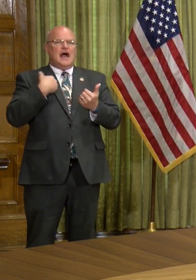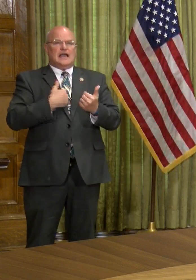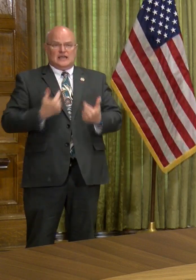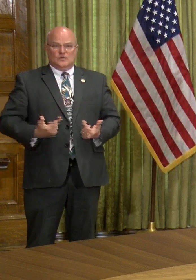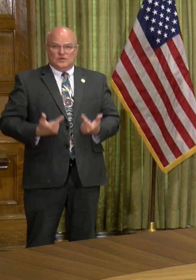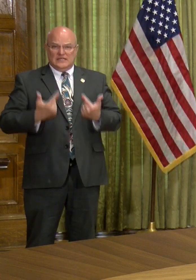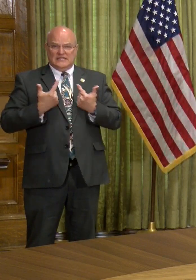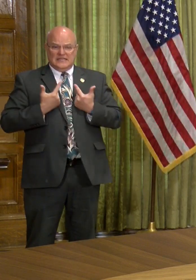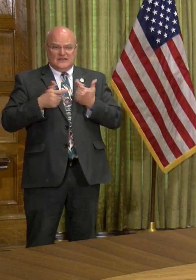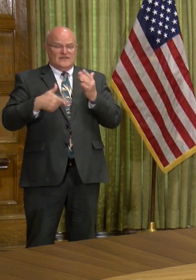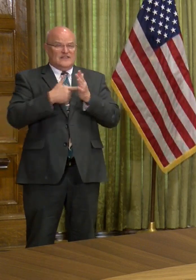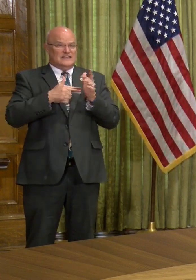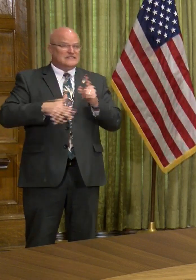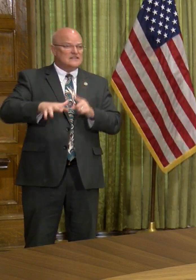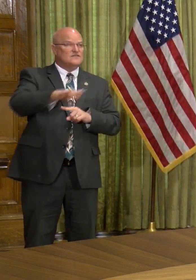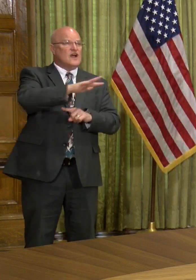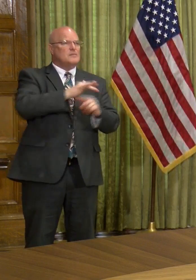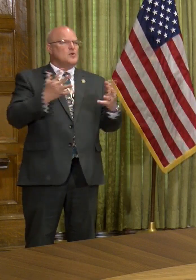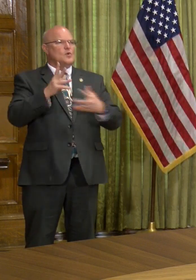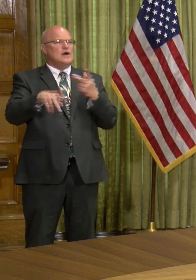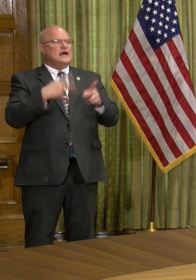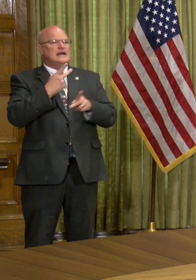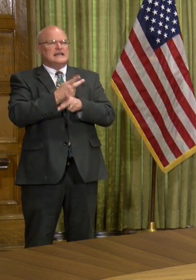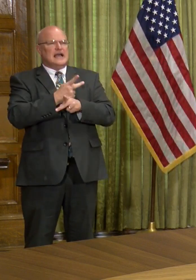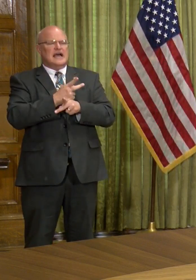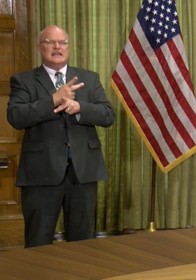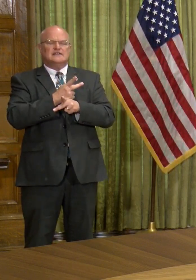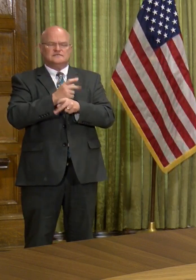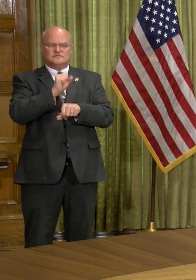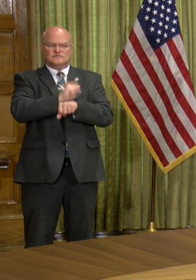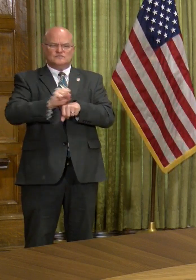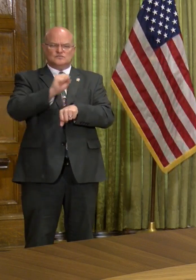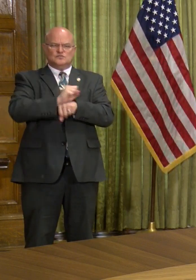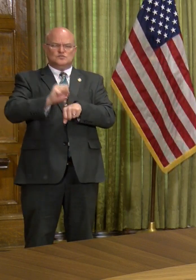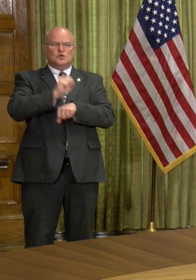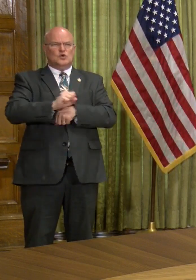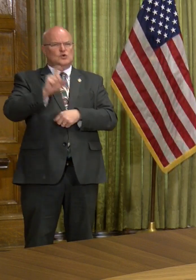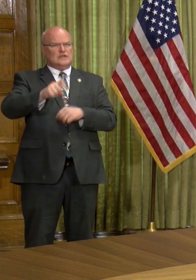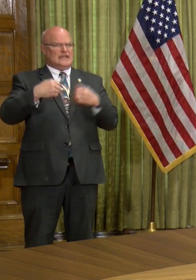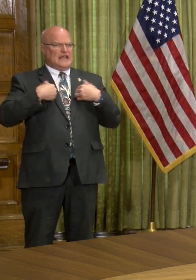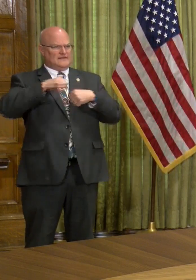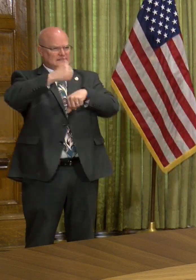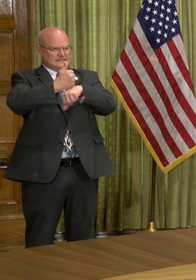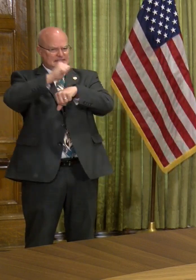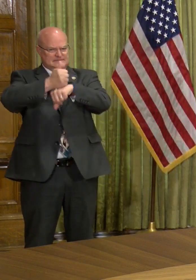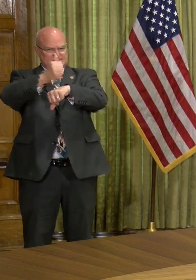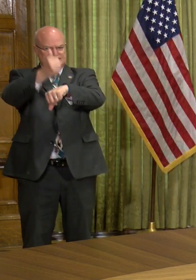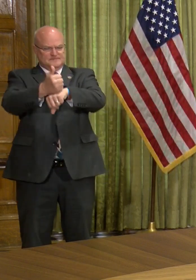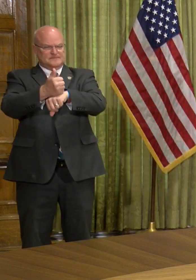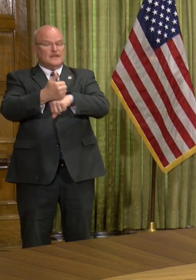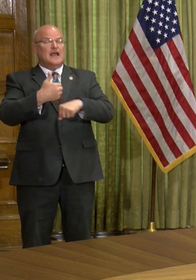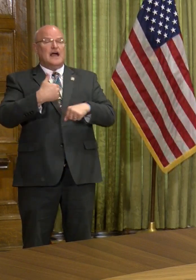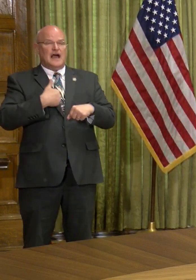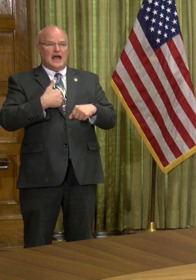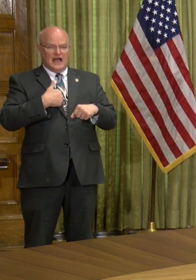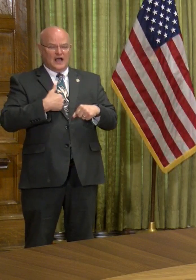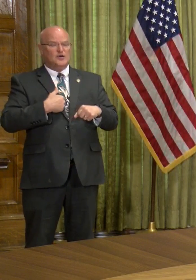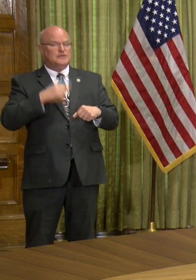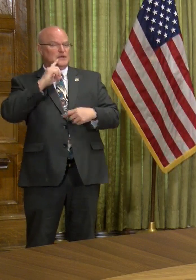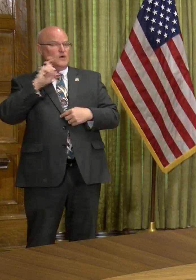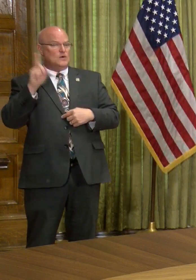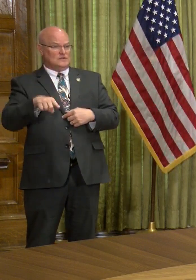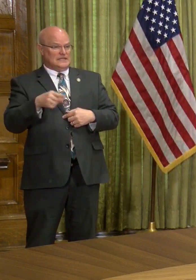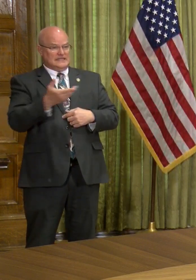live in this environment? What kind of mitigation efforts do we need to have in place? That's what I'll be tasking